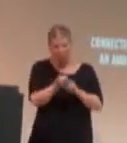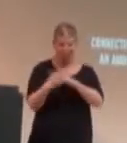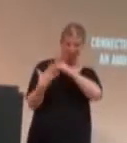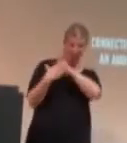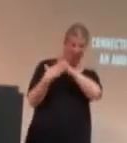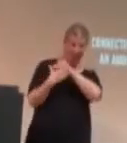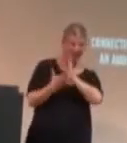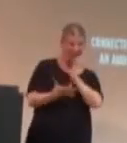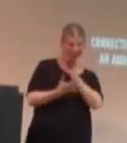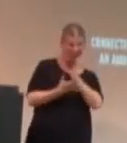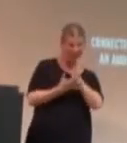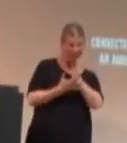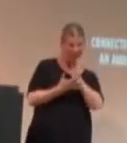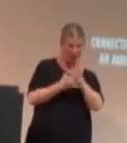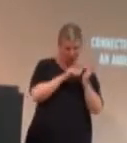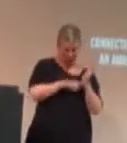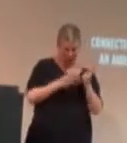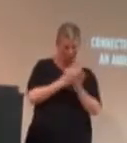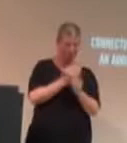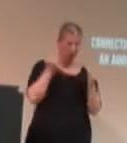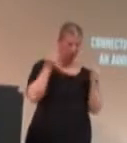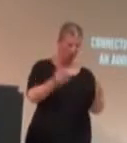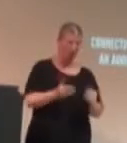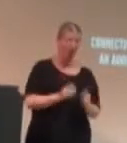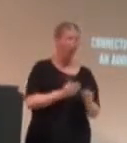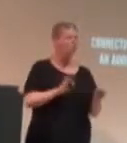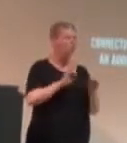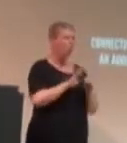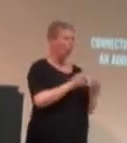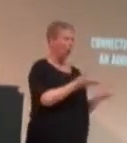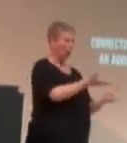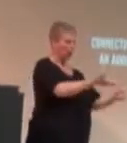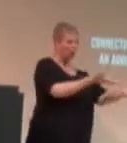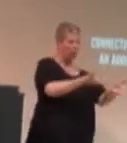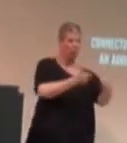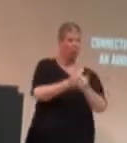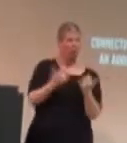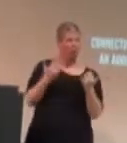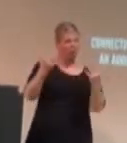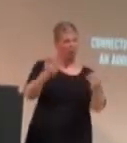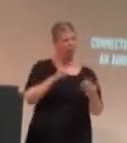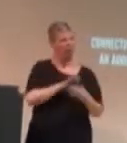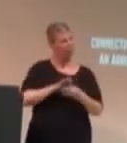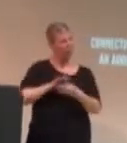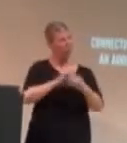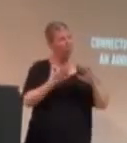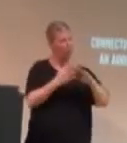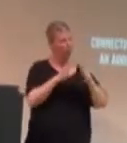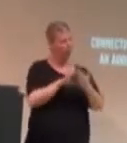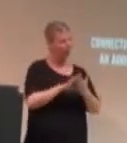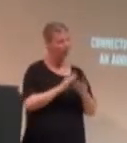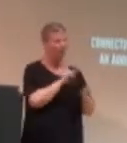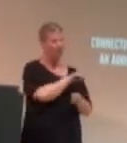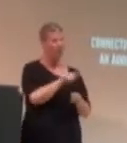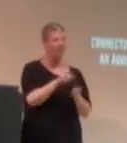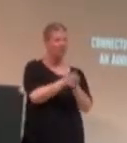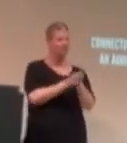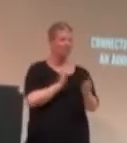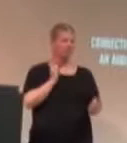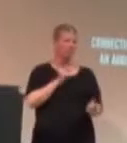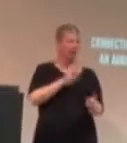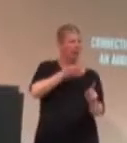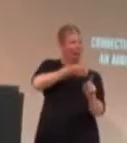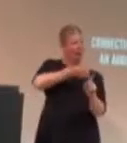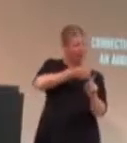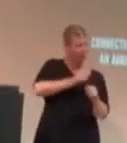I didn't. Um... Interacting with audience members builds community, and entices viewers to return. So, methods of